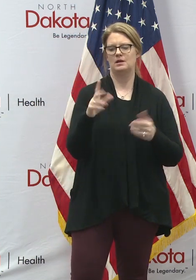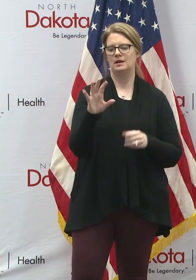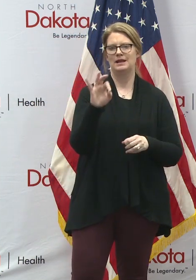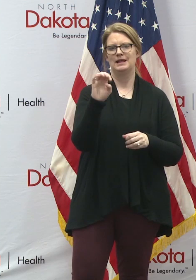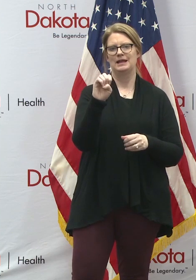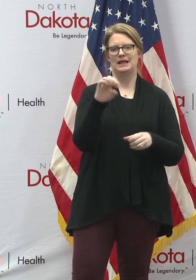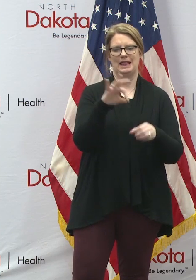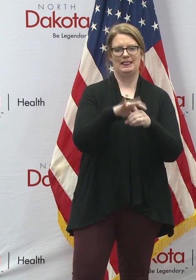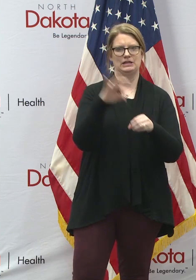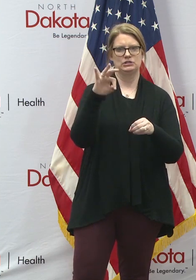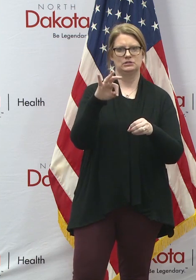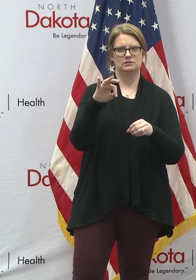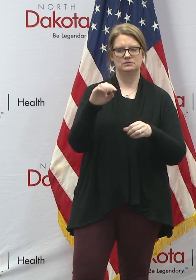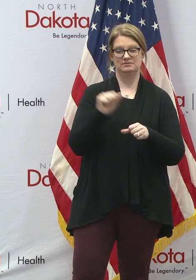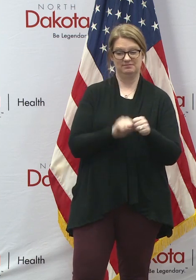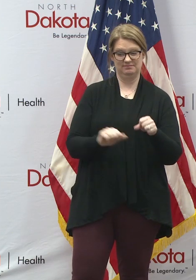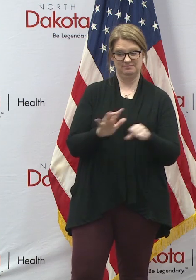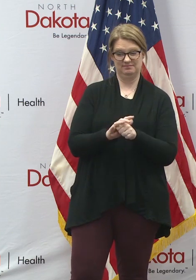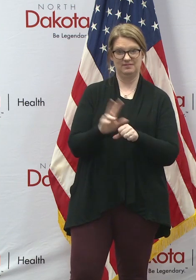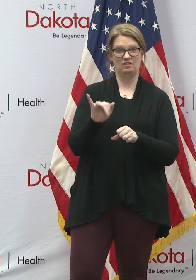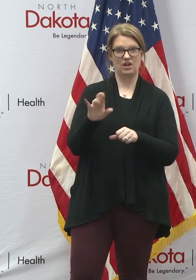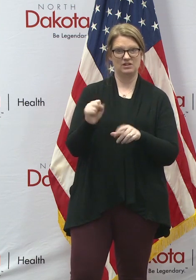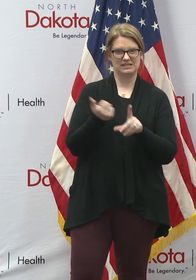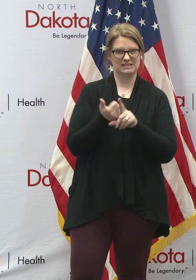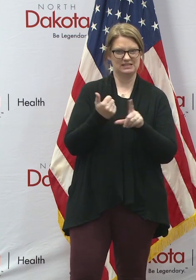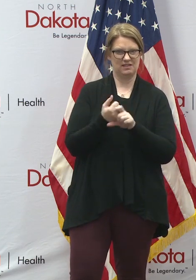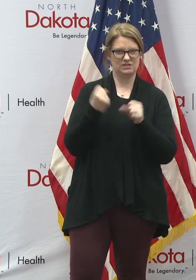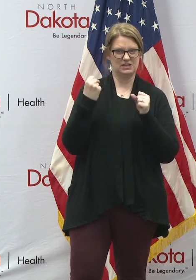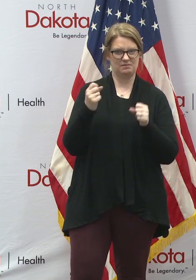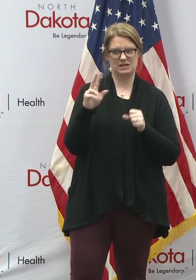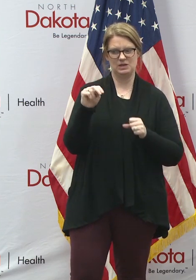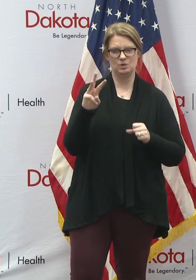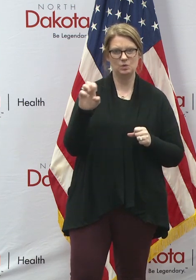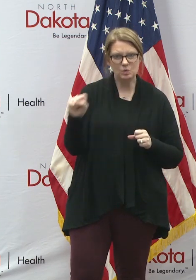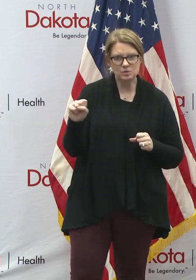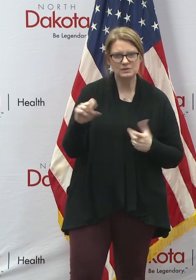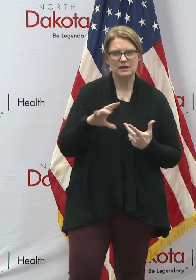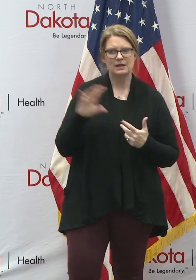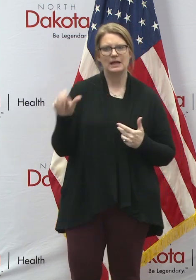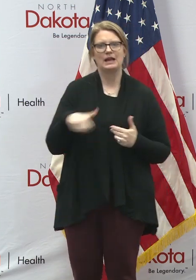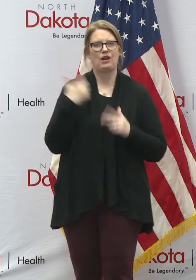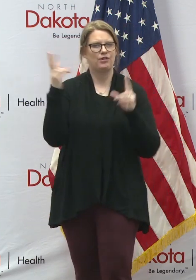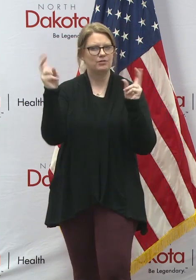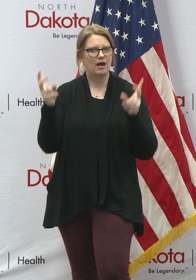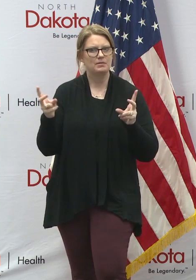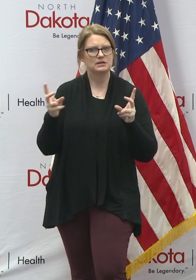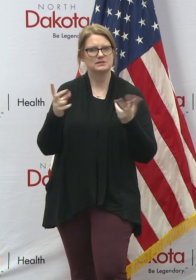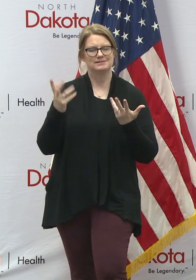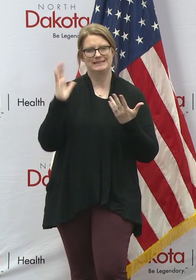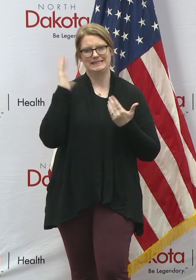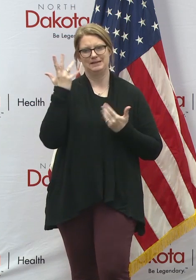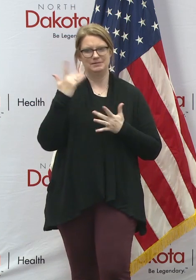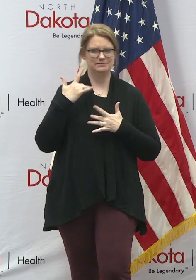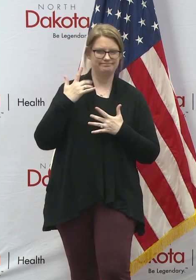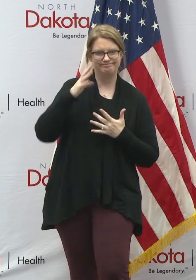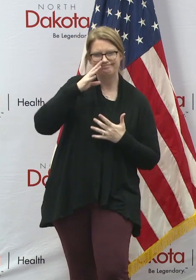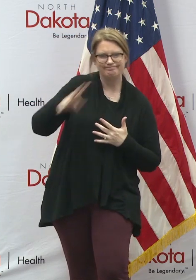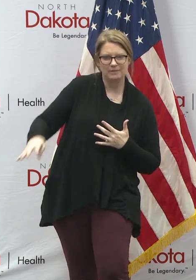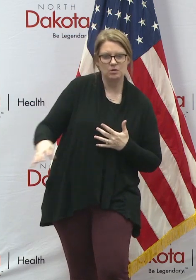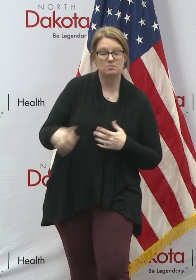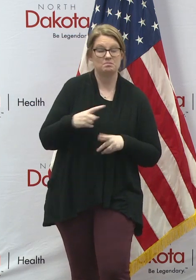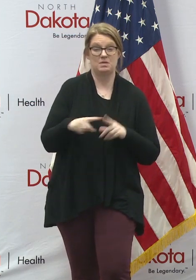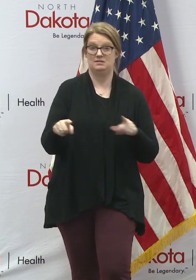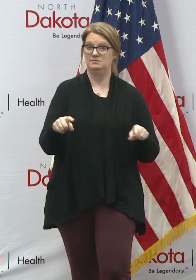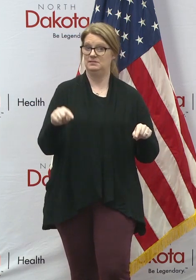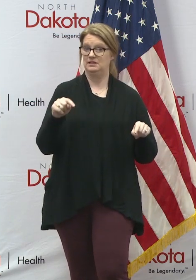the coronavirus dominating the news in our daily lives, it's easy for other topics to fall by the wayside. But the one thing we would never